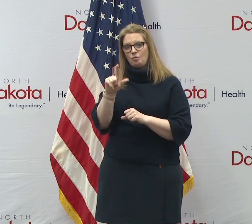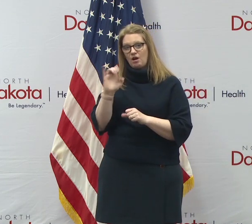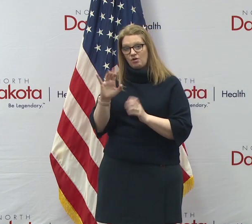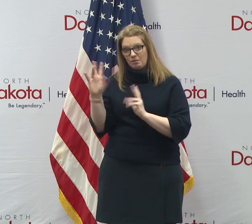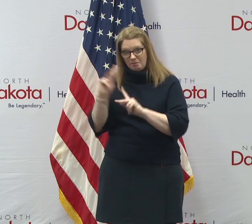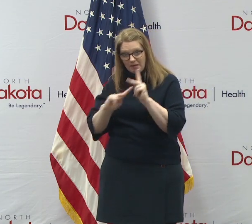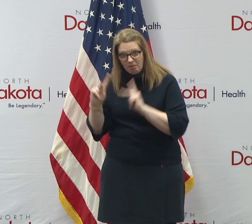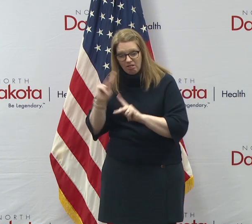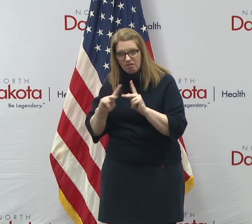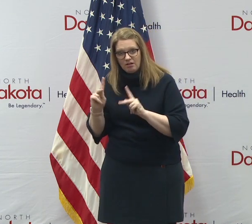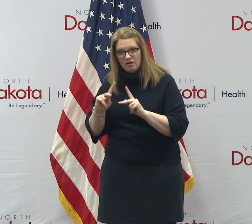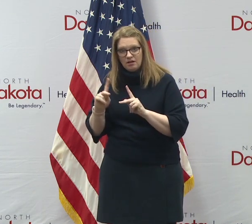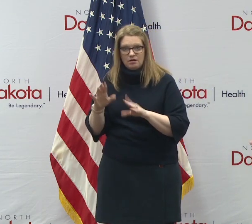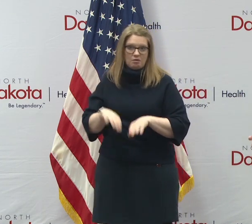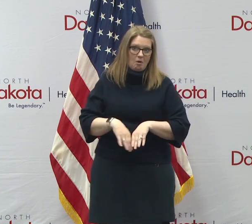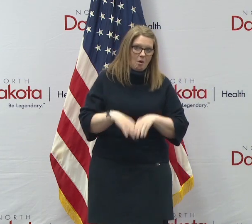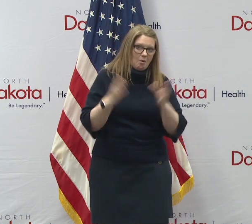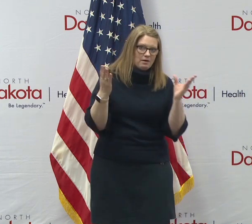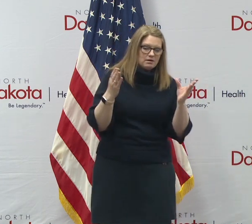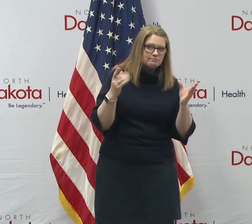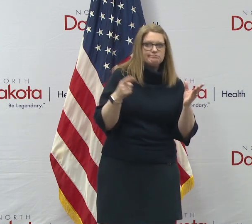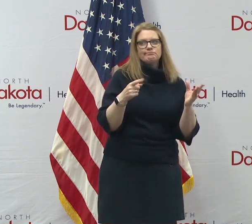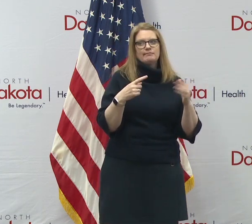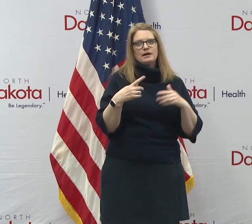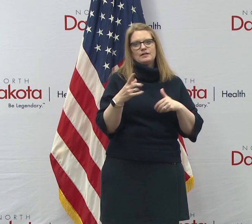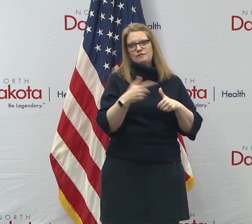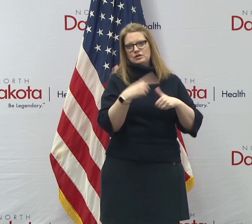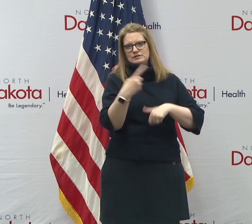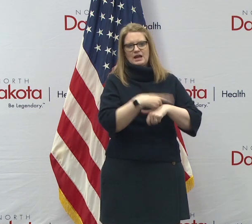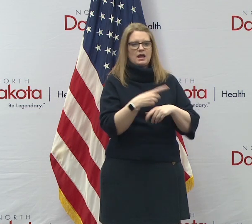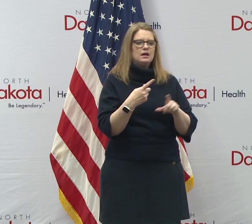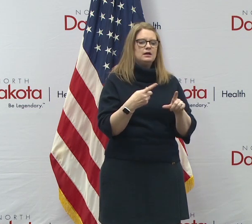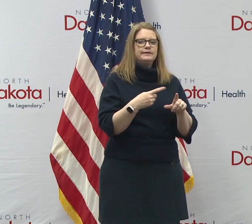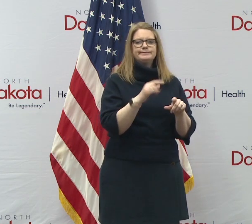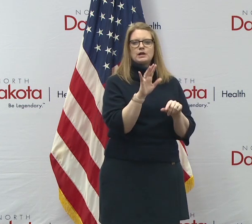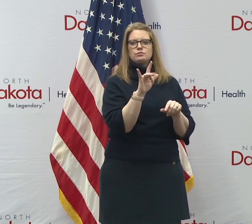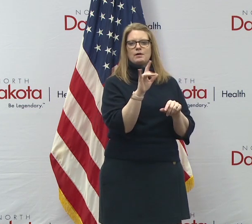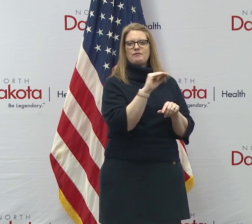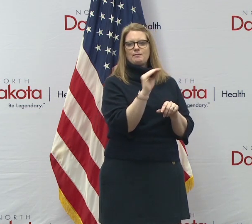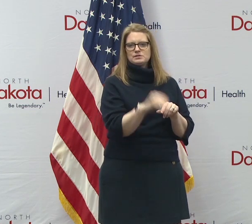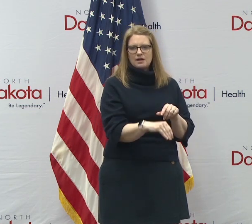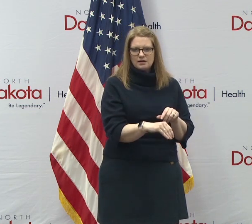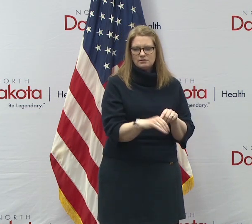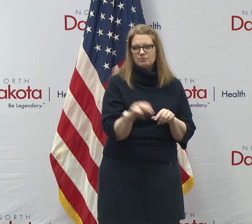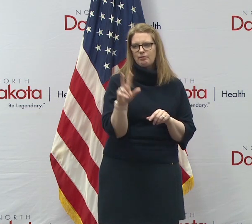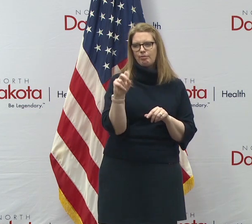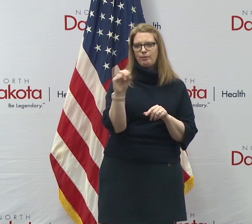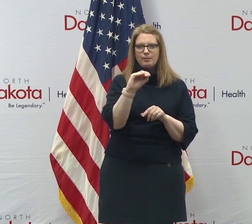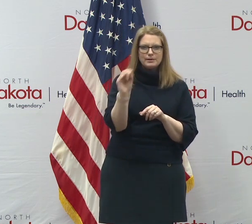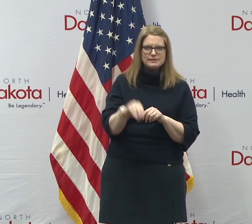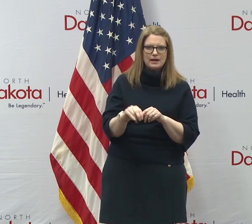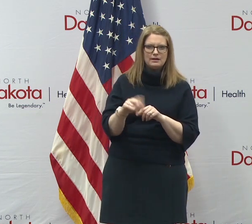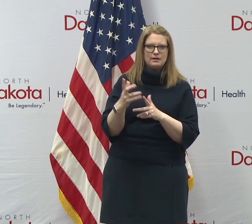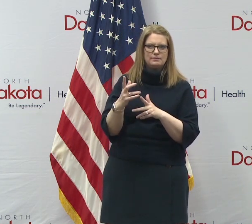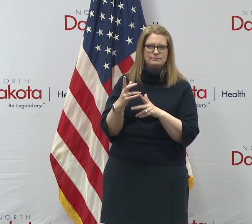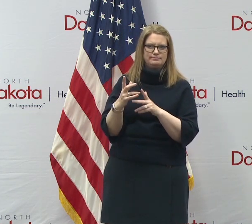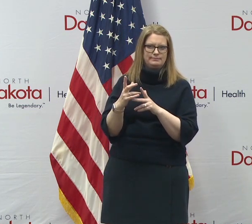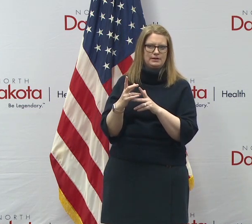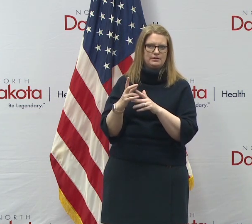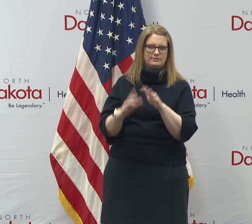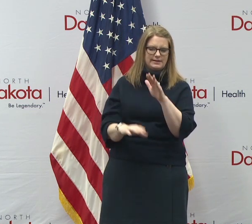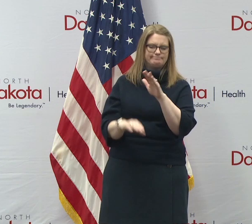uh, when you open back up, you might say on, you know, day one, Hey, you can have, you know, 25% or you can have 30% or 40% of your